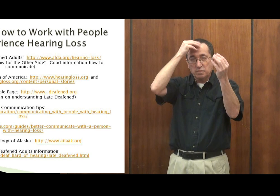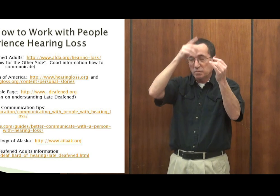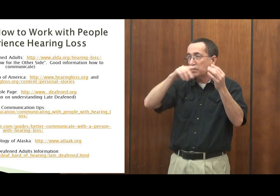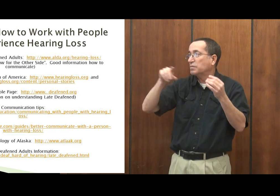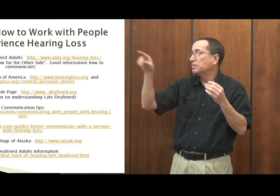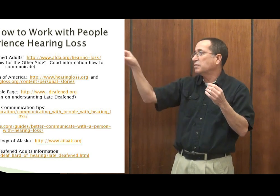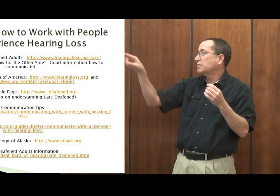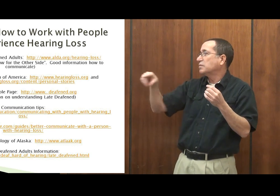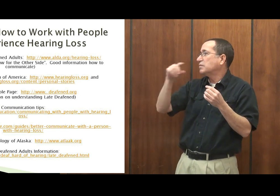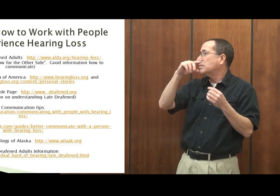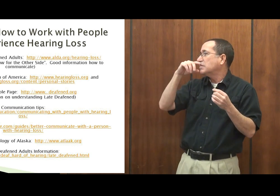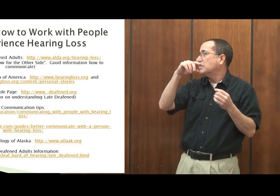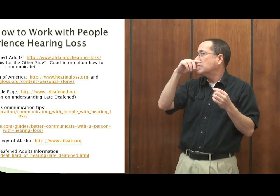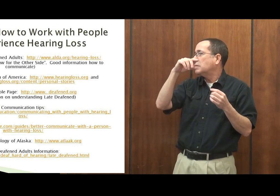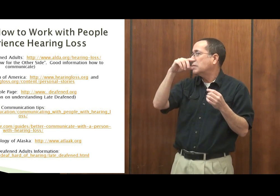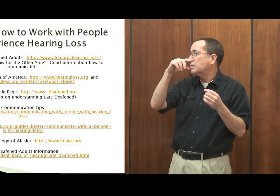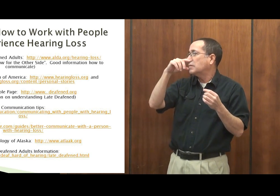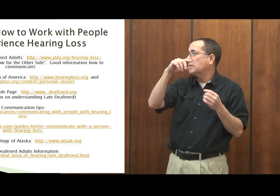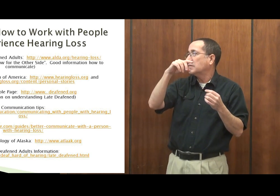to find information out there.